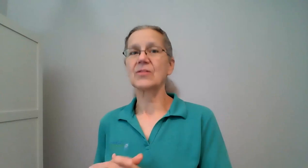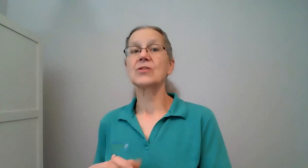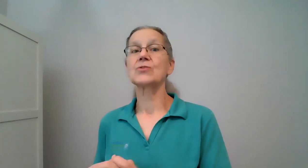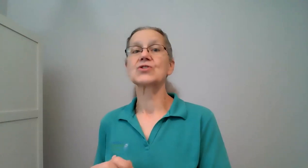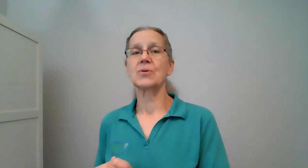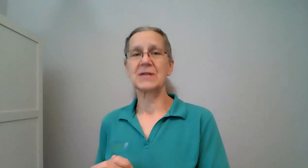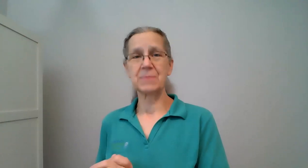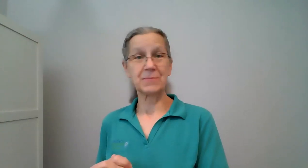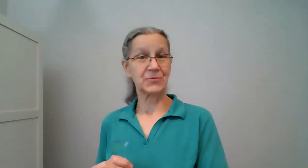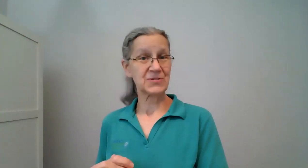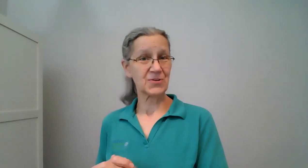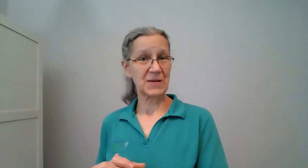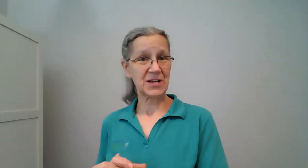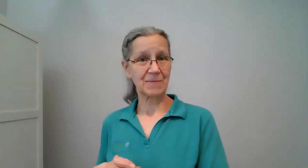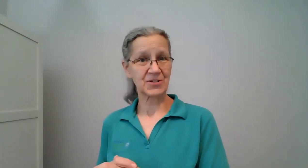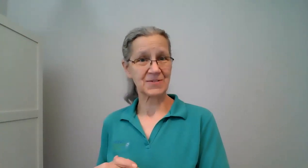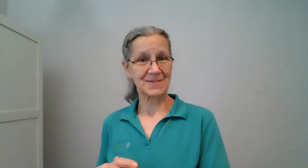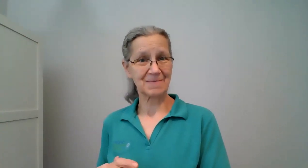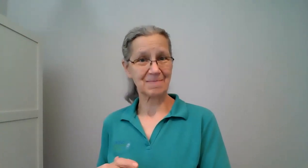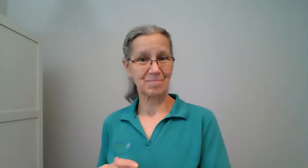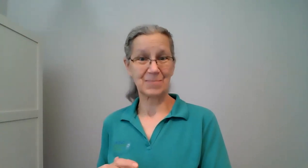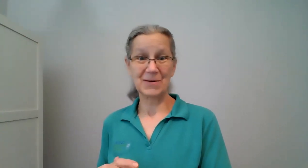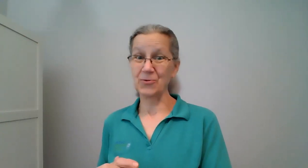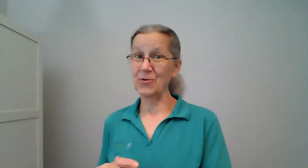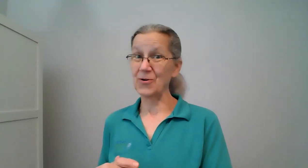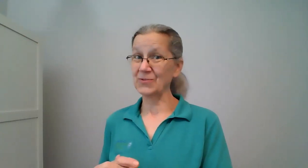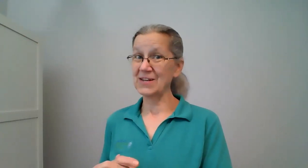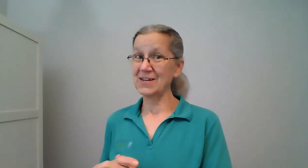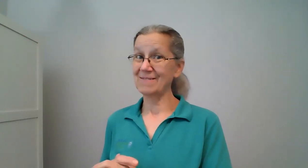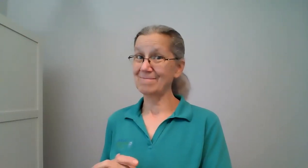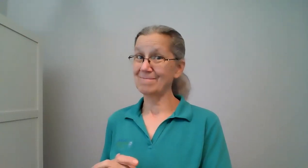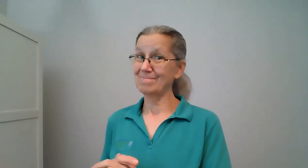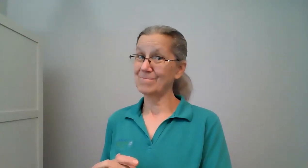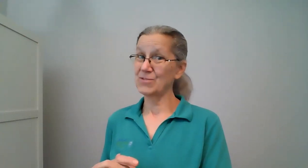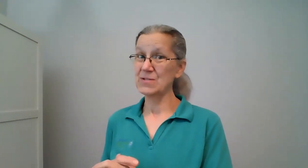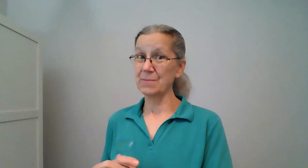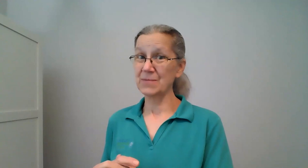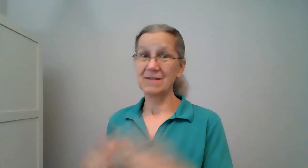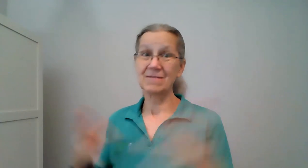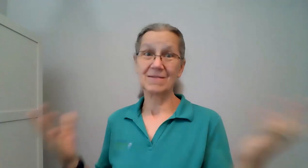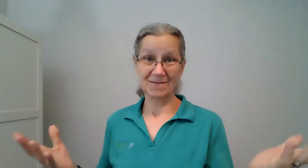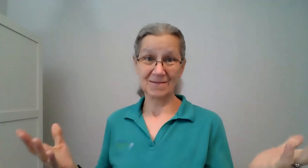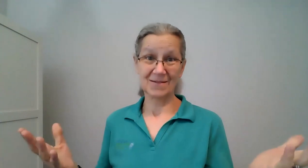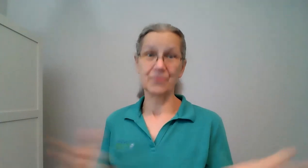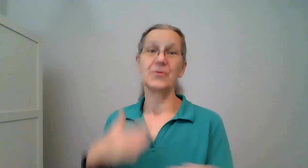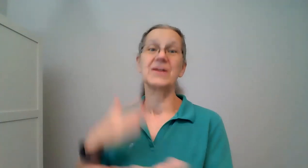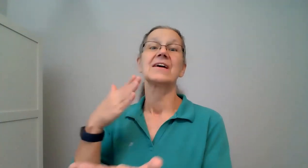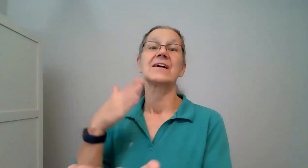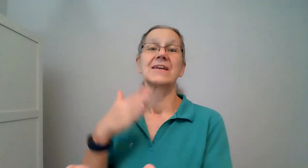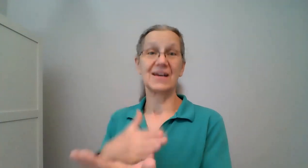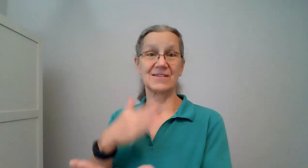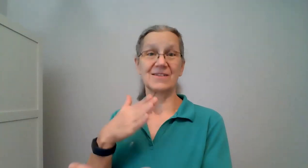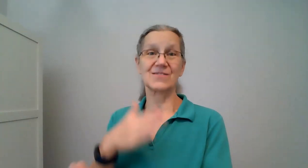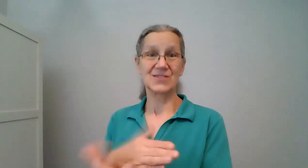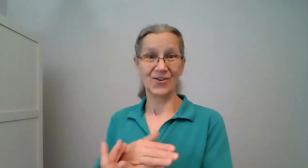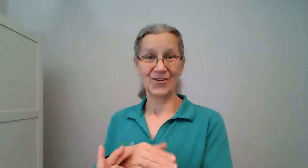there's so many people in so many options but we'll only do something if we get started